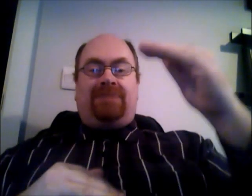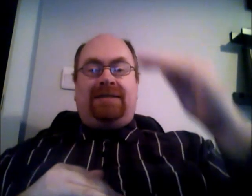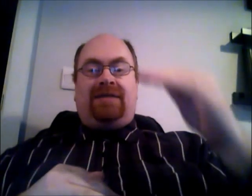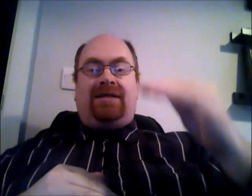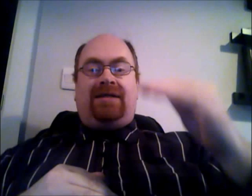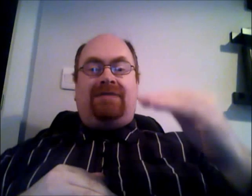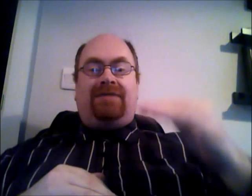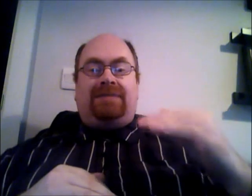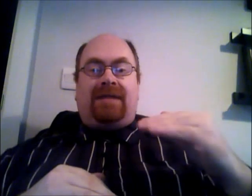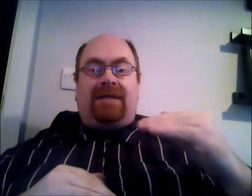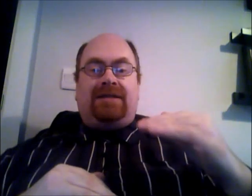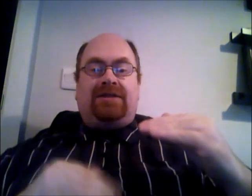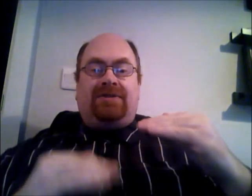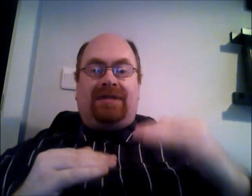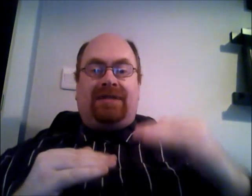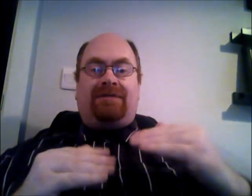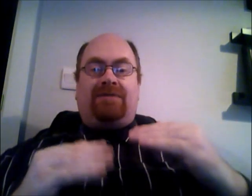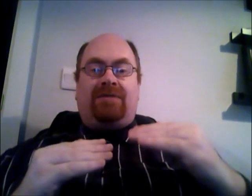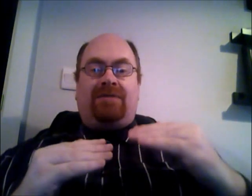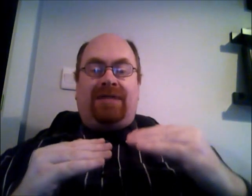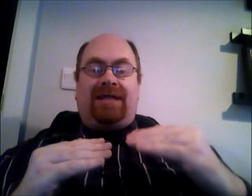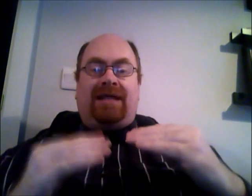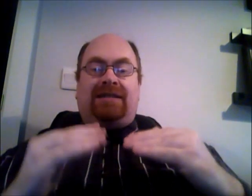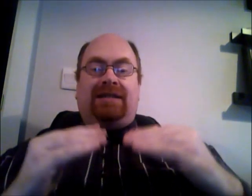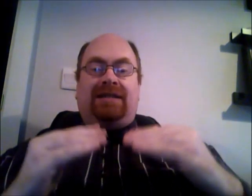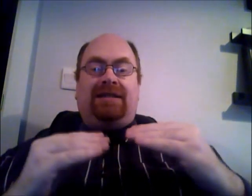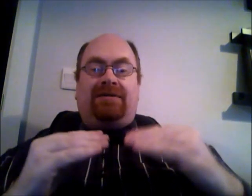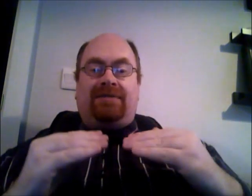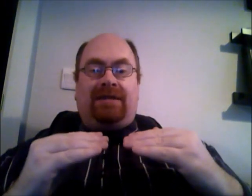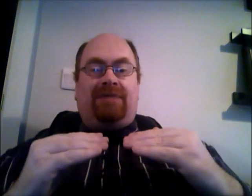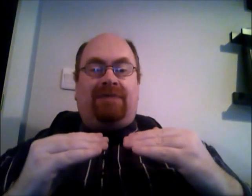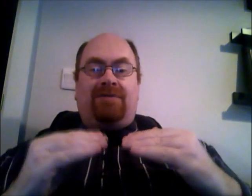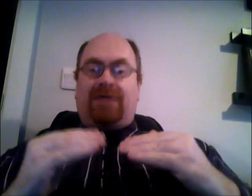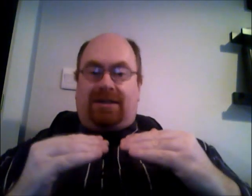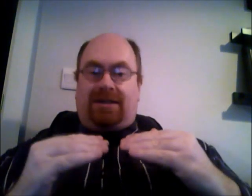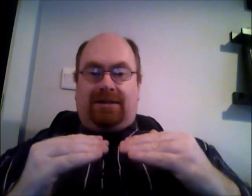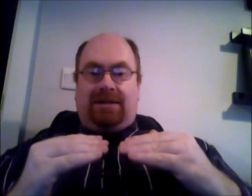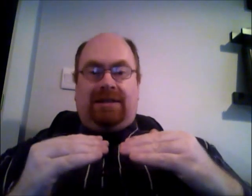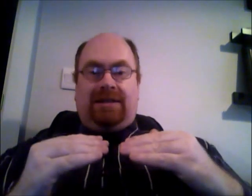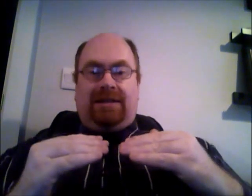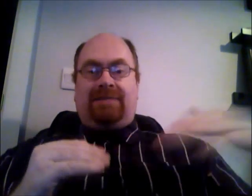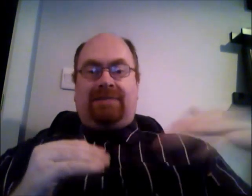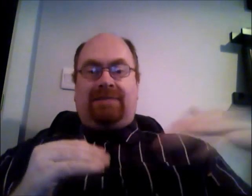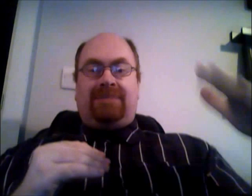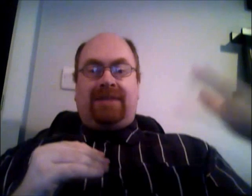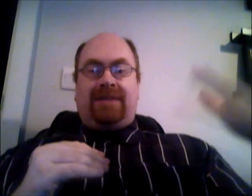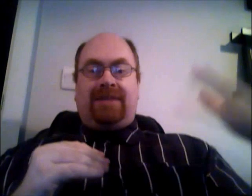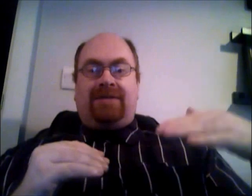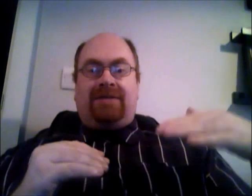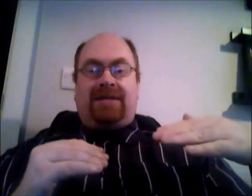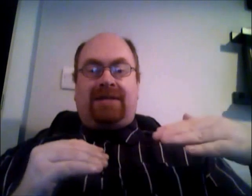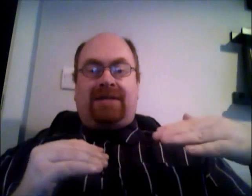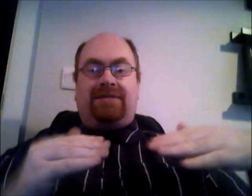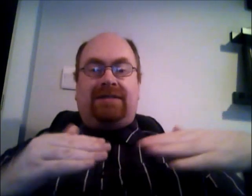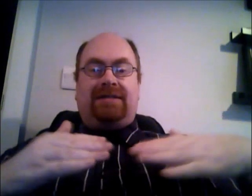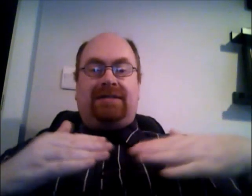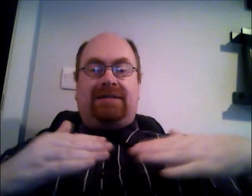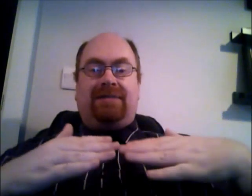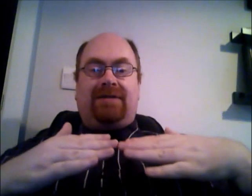down a level of expenditure to a level where we can actually you know afford it it's like basically bringing down your just started living to the the amount that